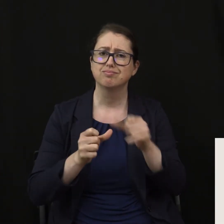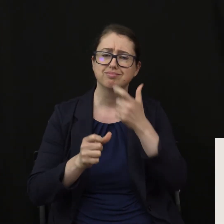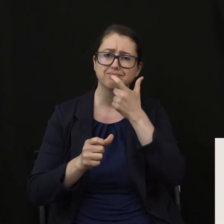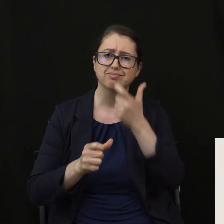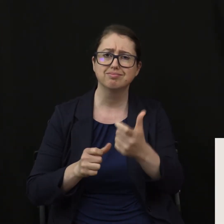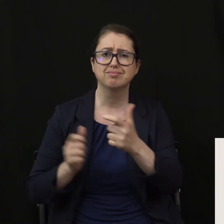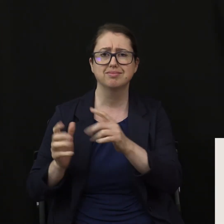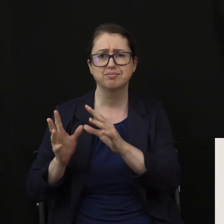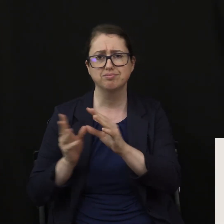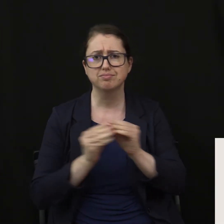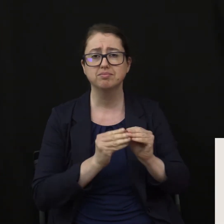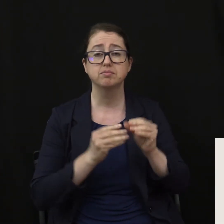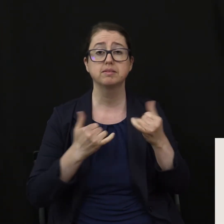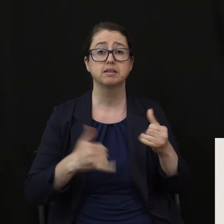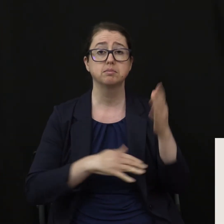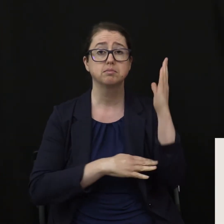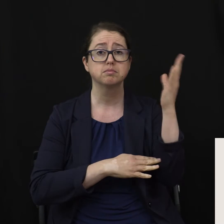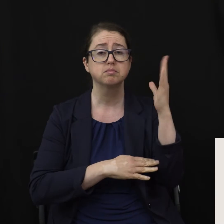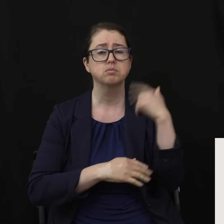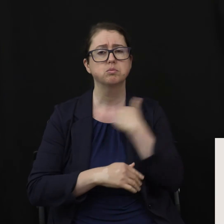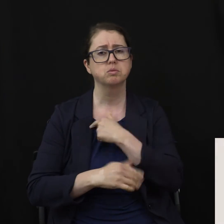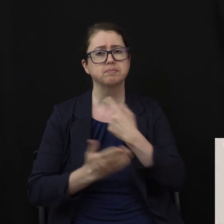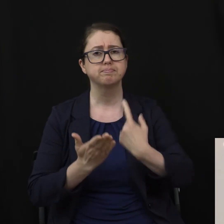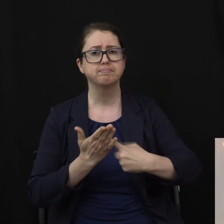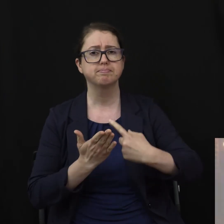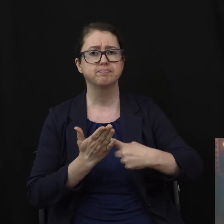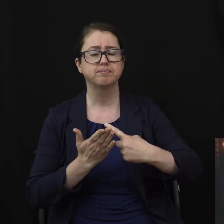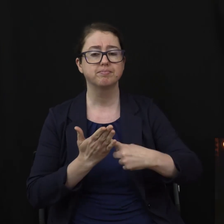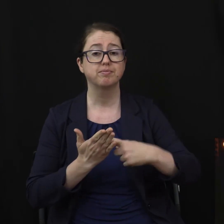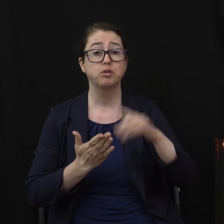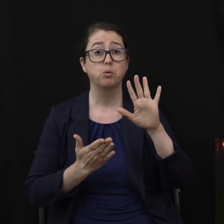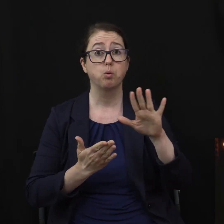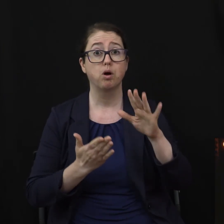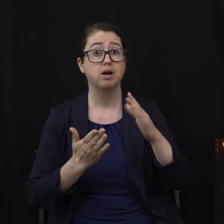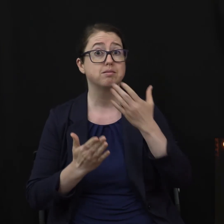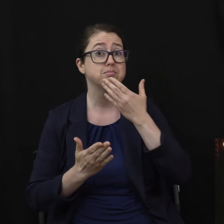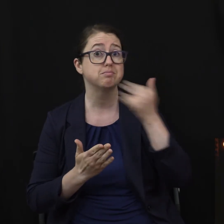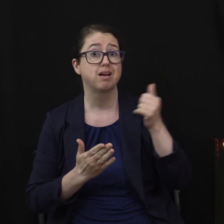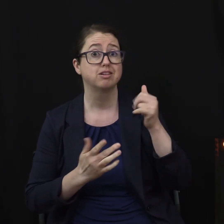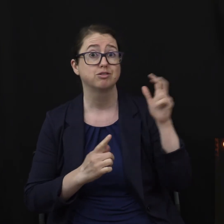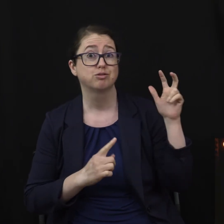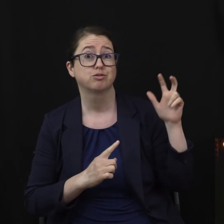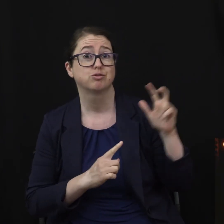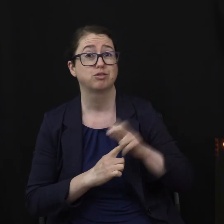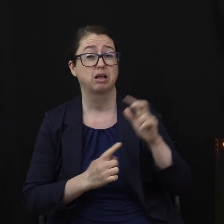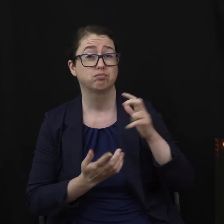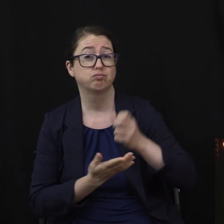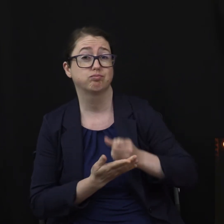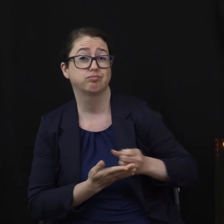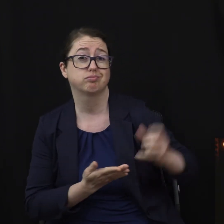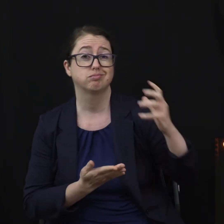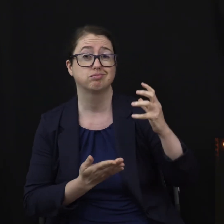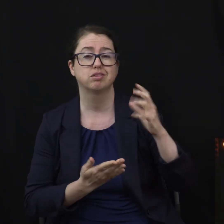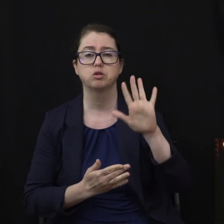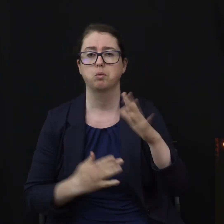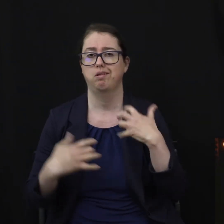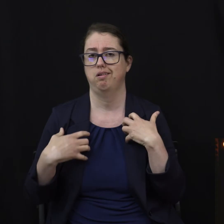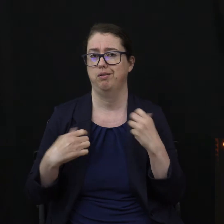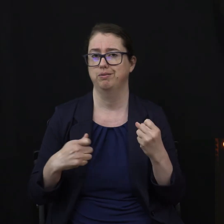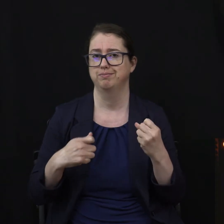why your greatest wealth is actually your health. But I'd like to open up with a story. Some years ago, a